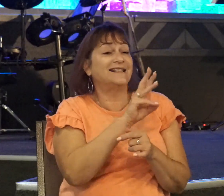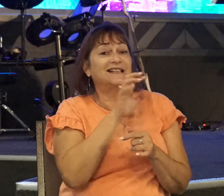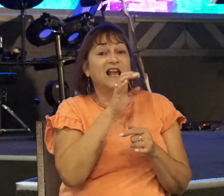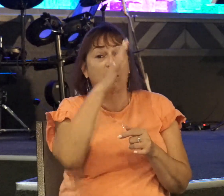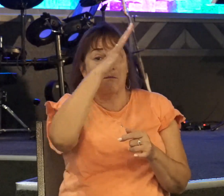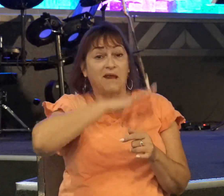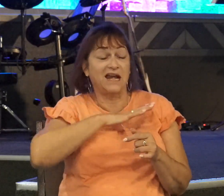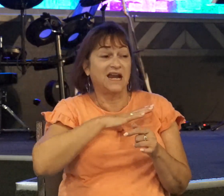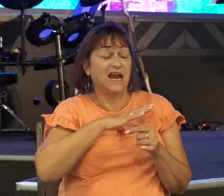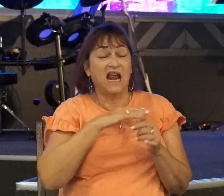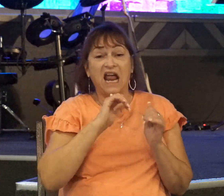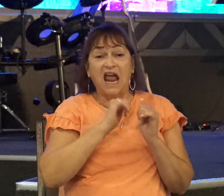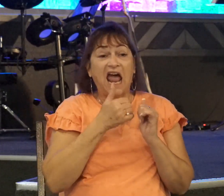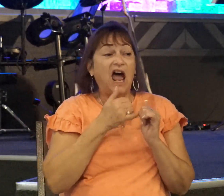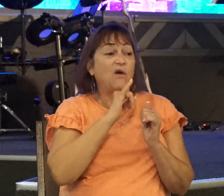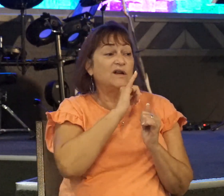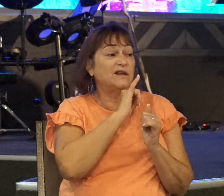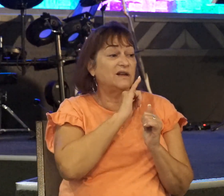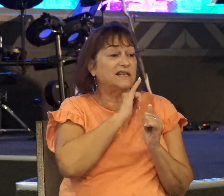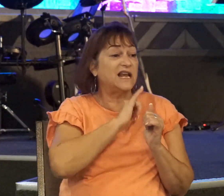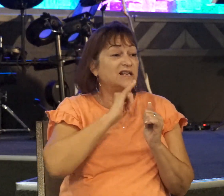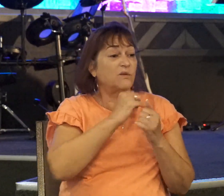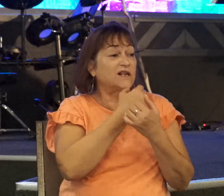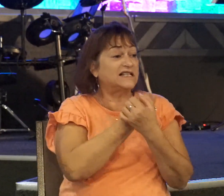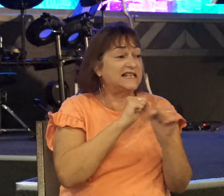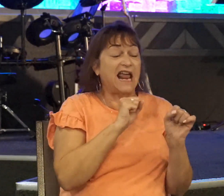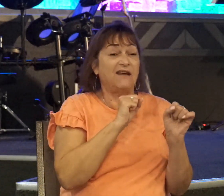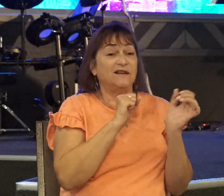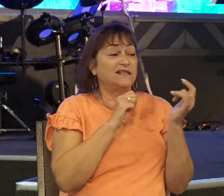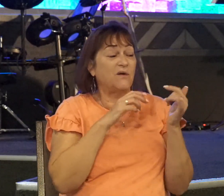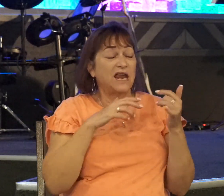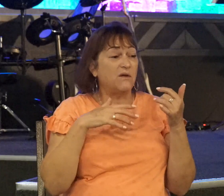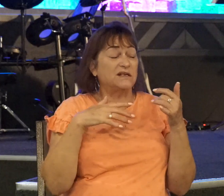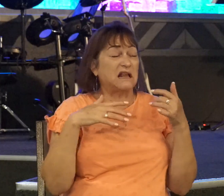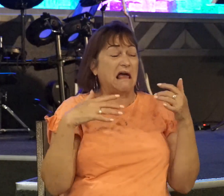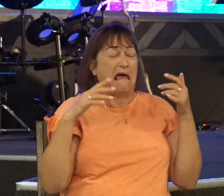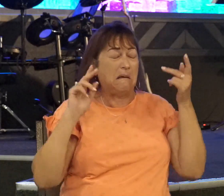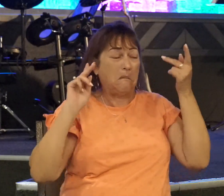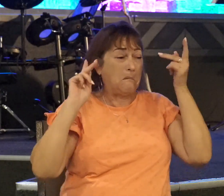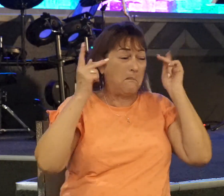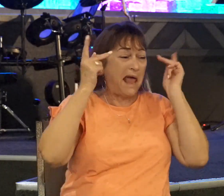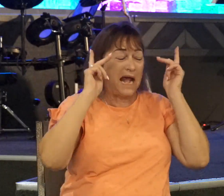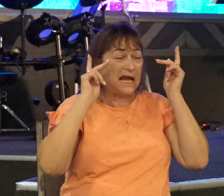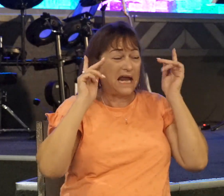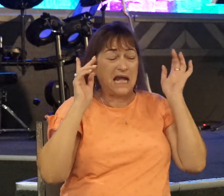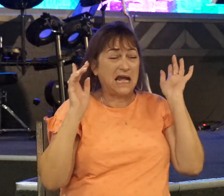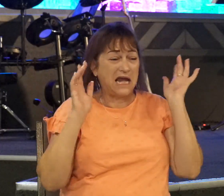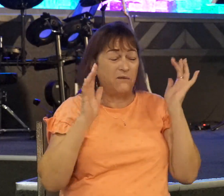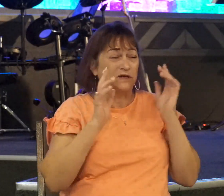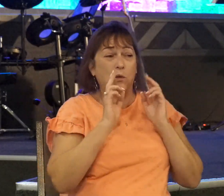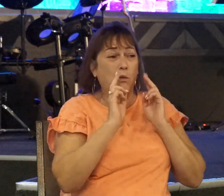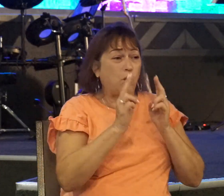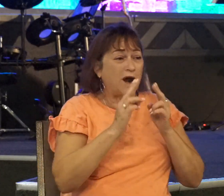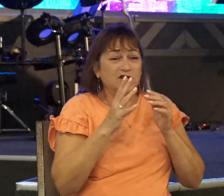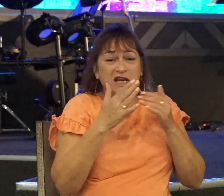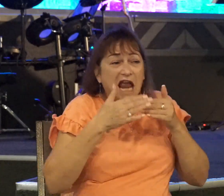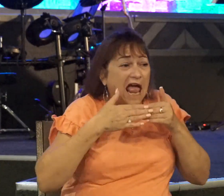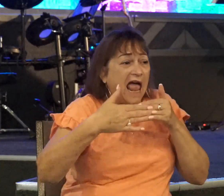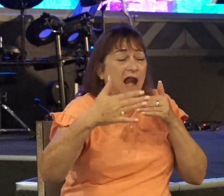know how Israel was going to be saved. He was scrambling. He was acting on impulse, rushing ahead of the Lord. You could even say that Saul